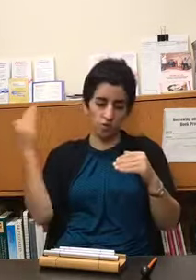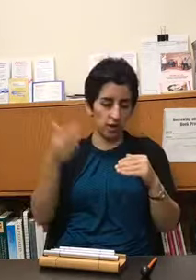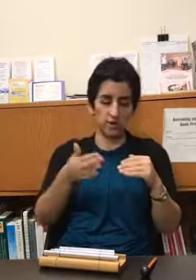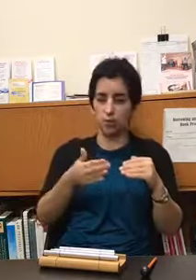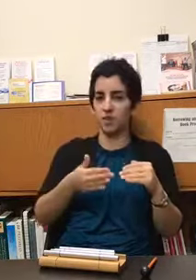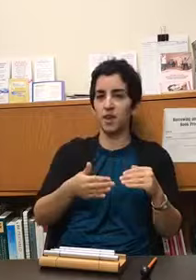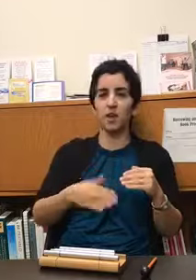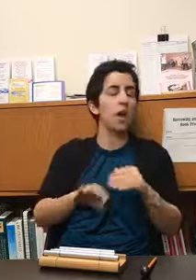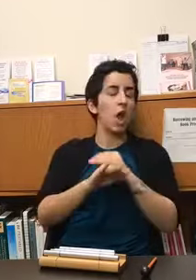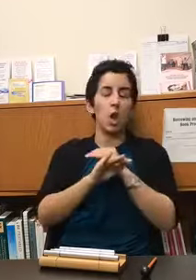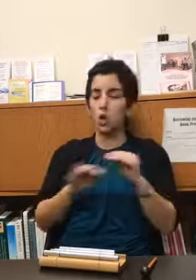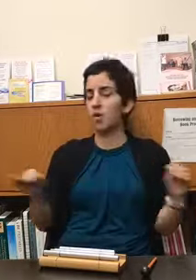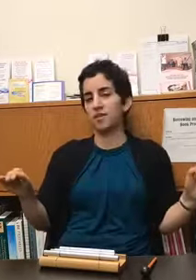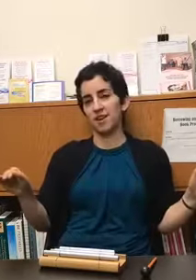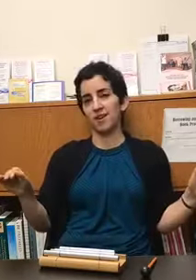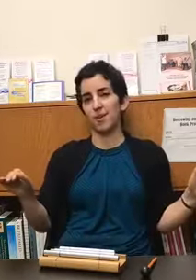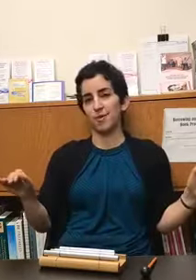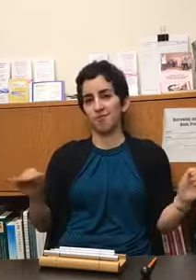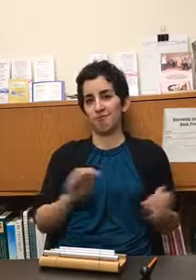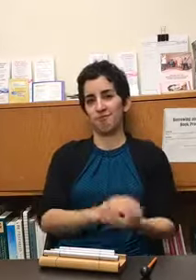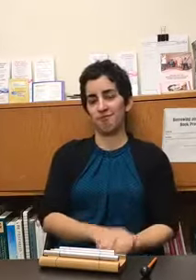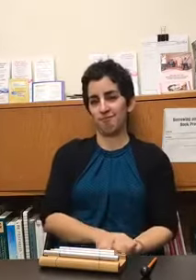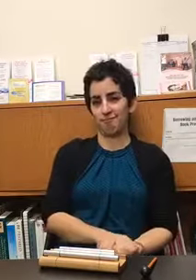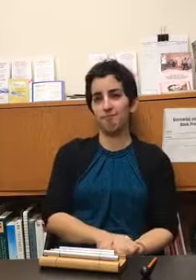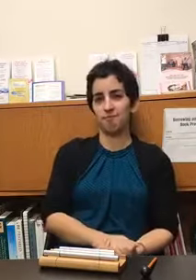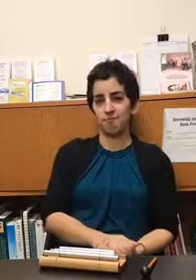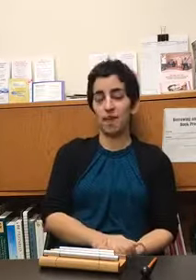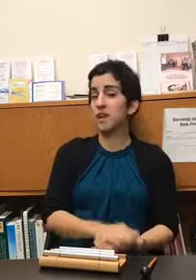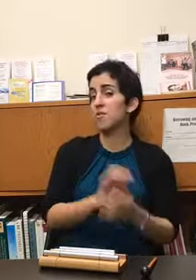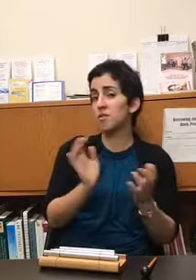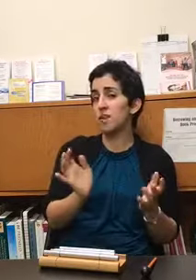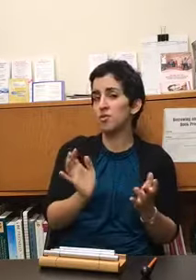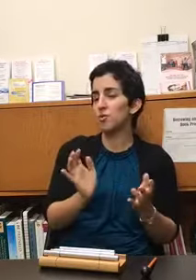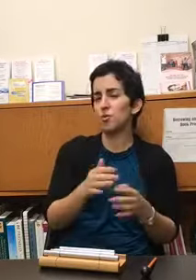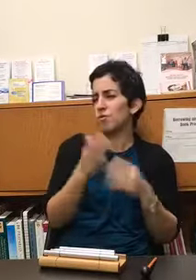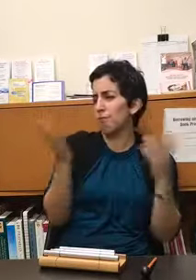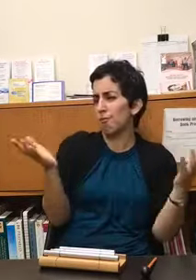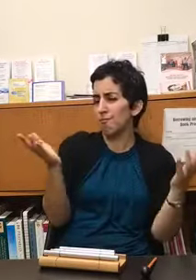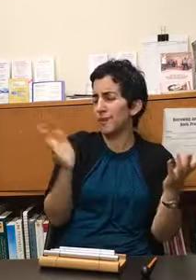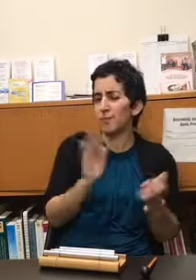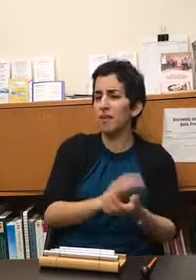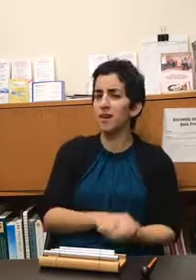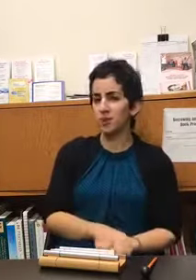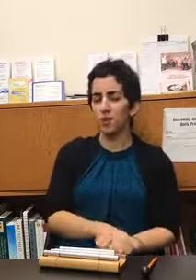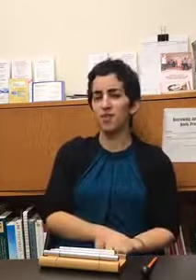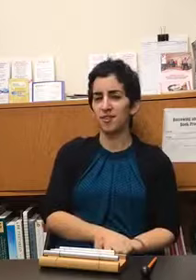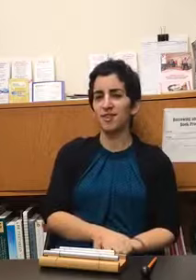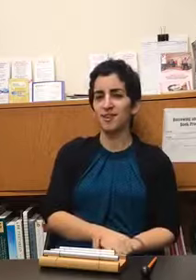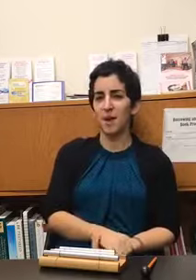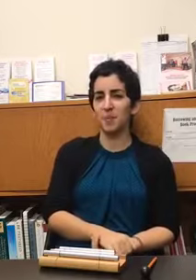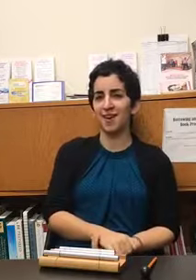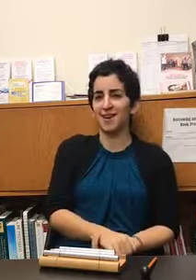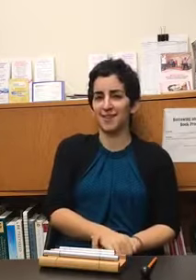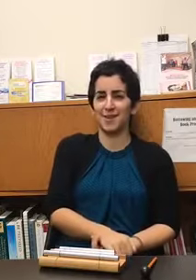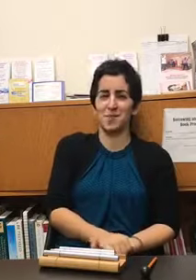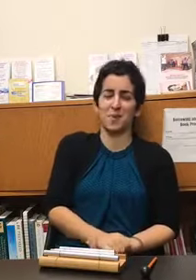train is pulling in nobody's going to hear you and even if they do it's probably not the weirdest thing that's happening on the subway